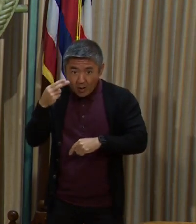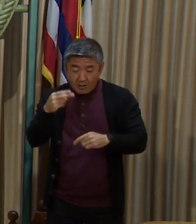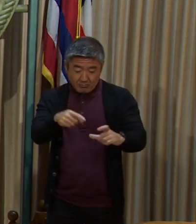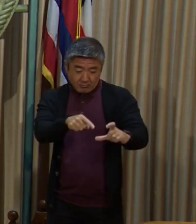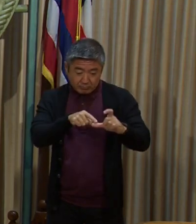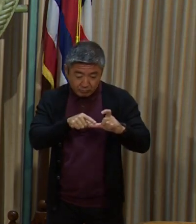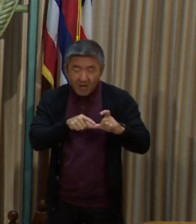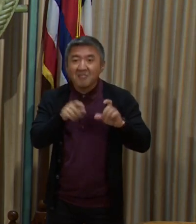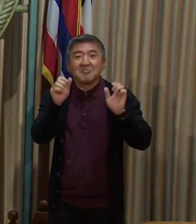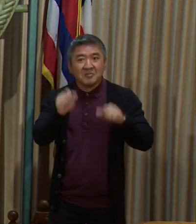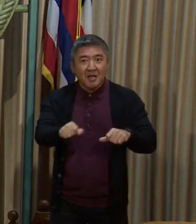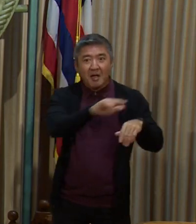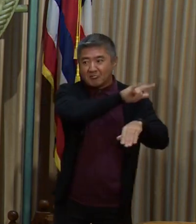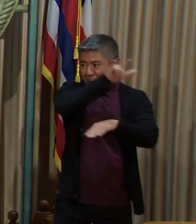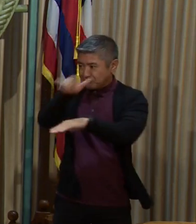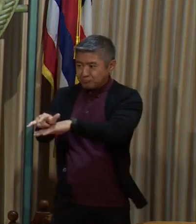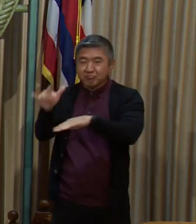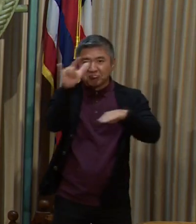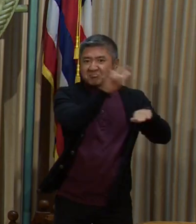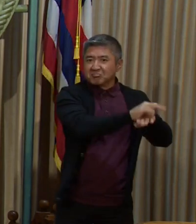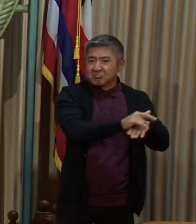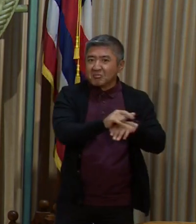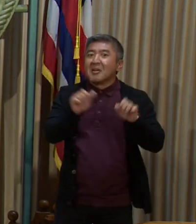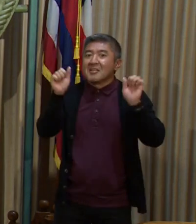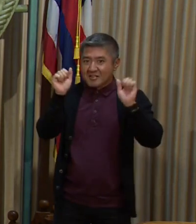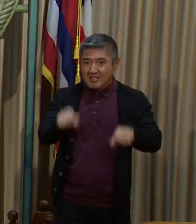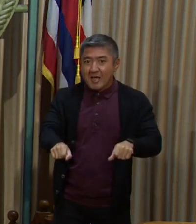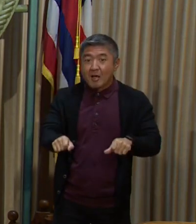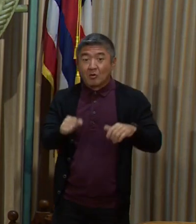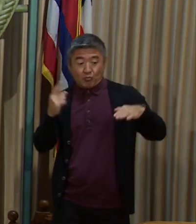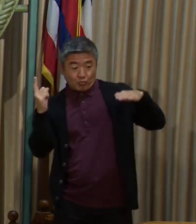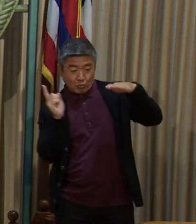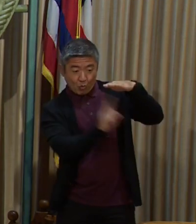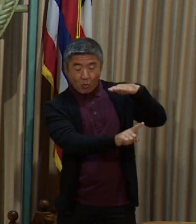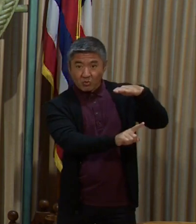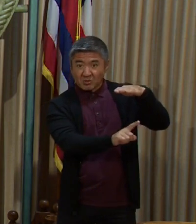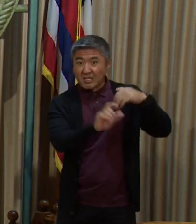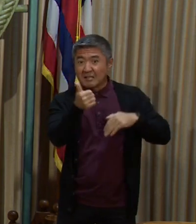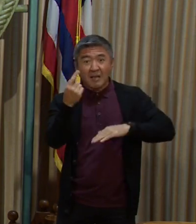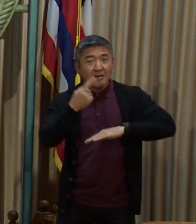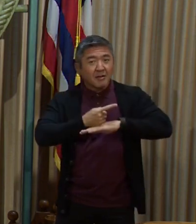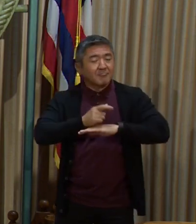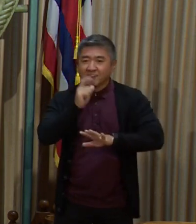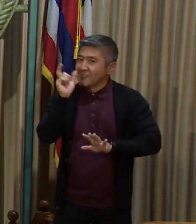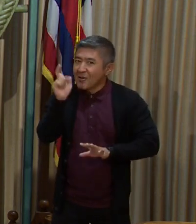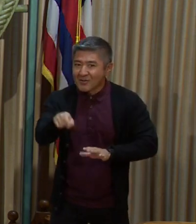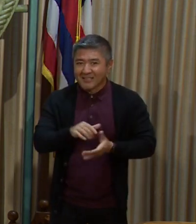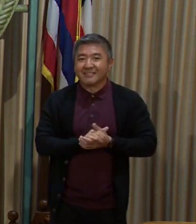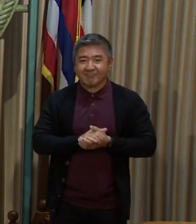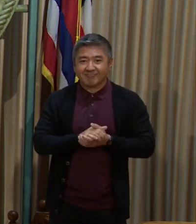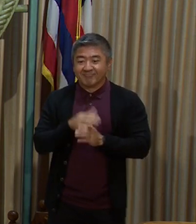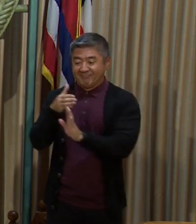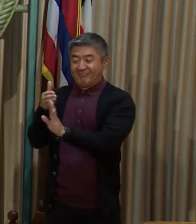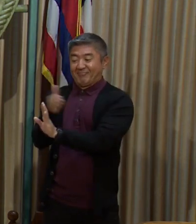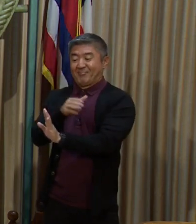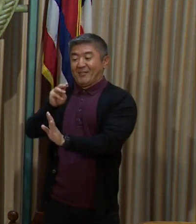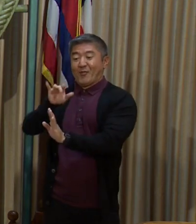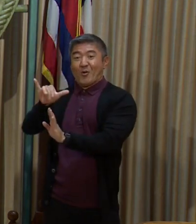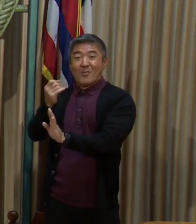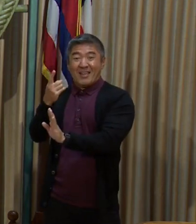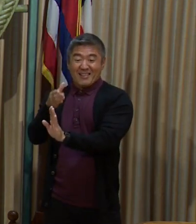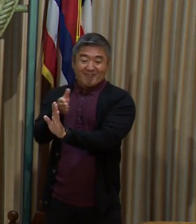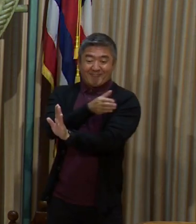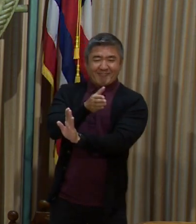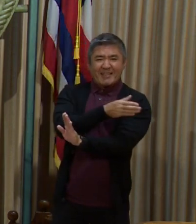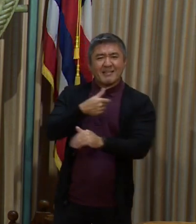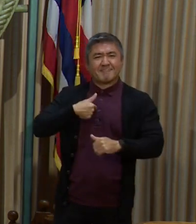-county without having to quarantine for 10 days. Prior to May 11th, I'll be signing an